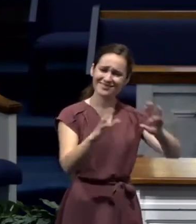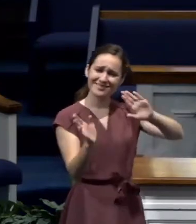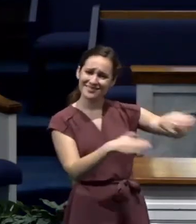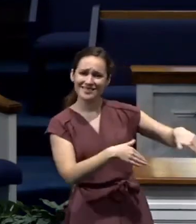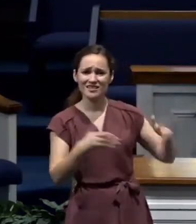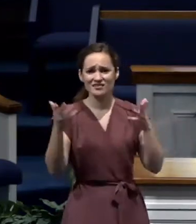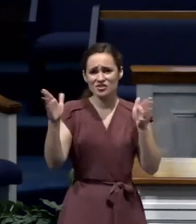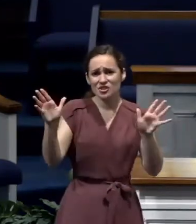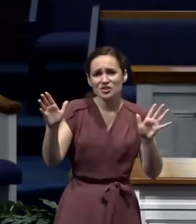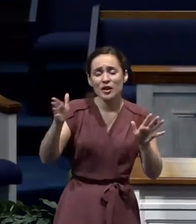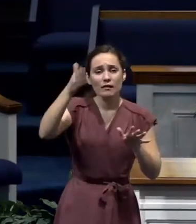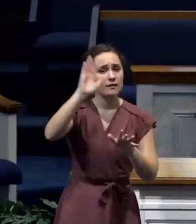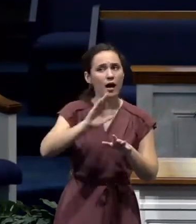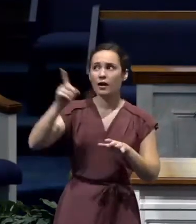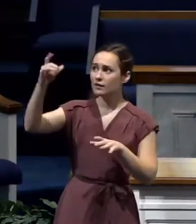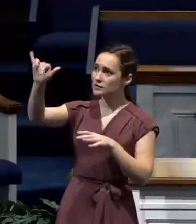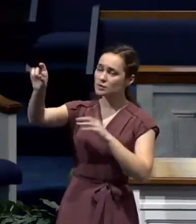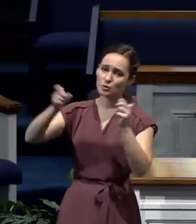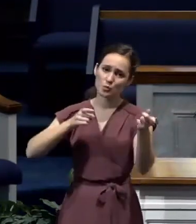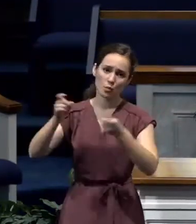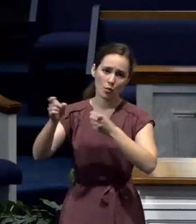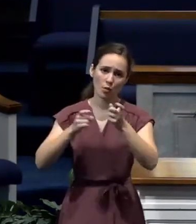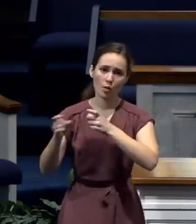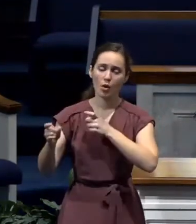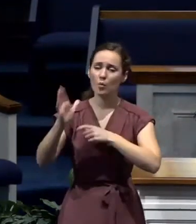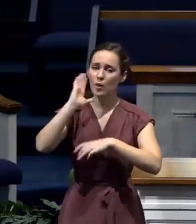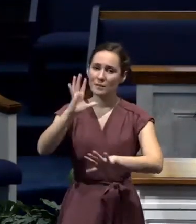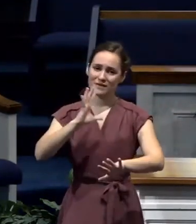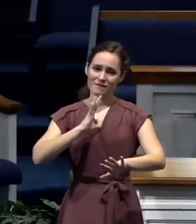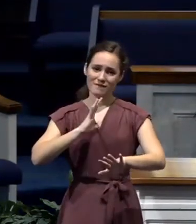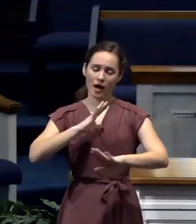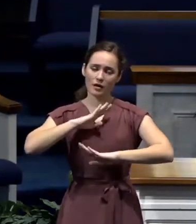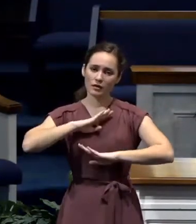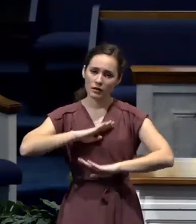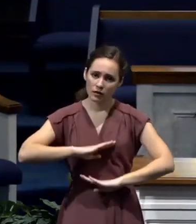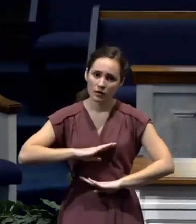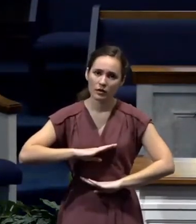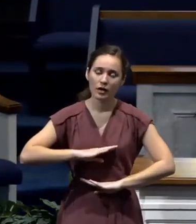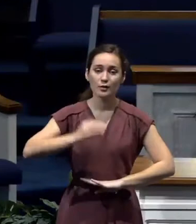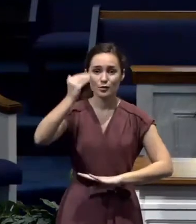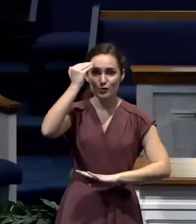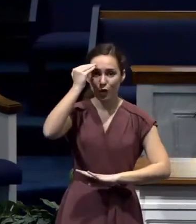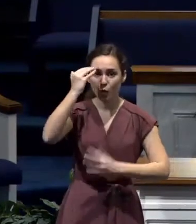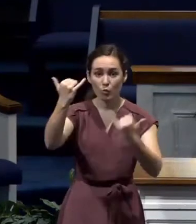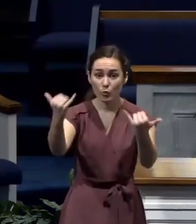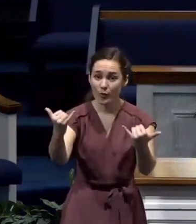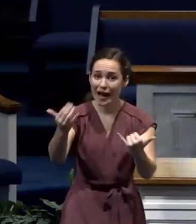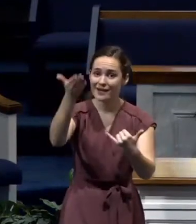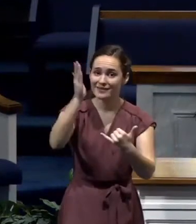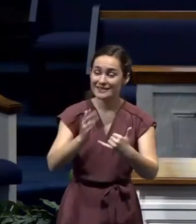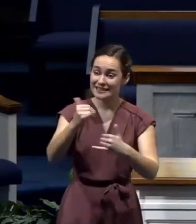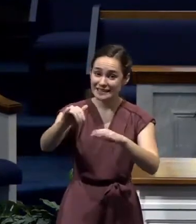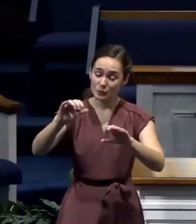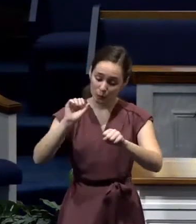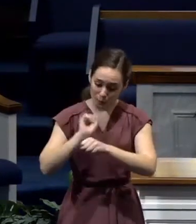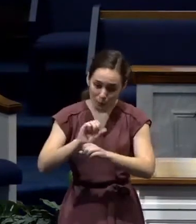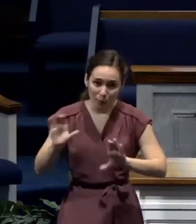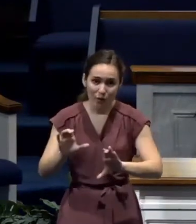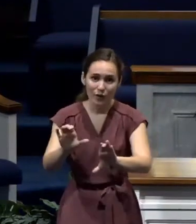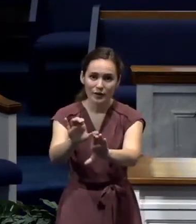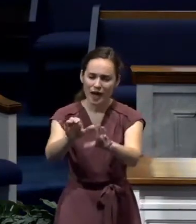God is in control. It's all going to be fine. And let's have joy to know that God is doing things that we can't even comprehend,